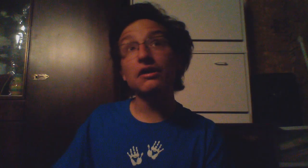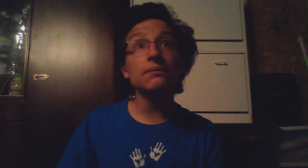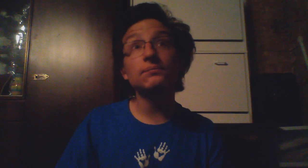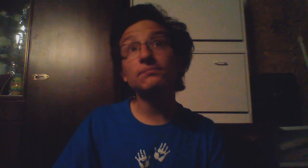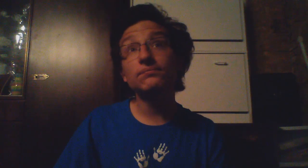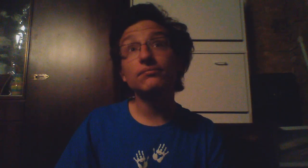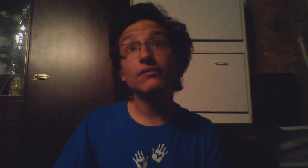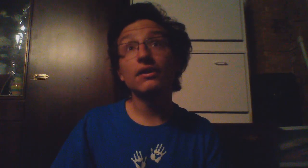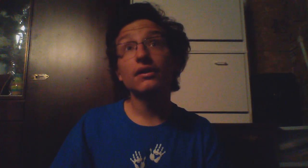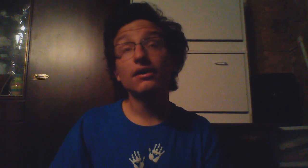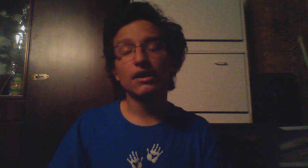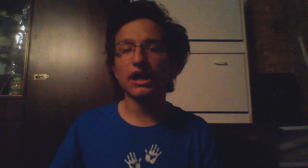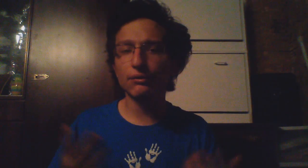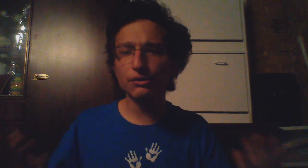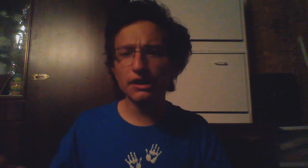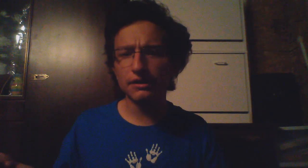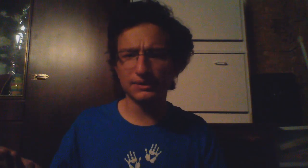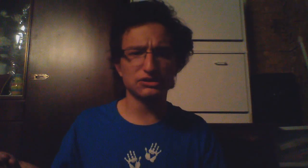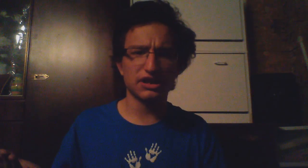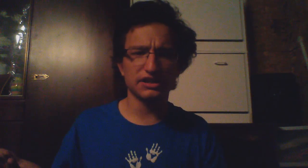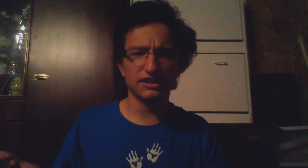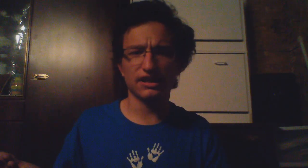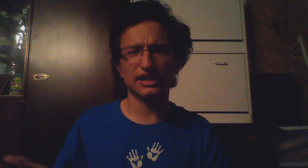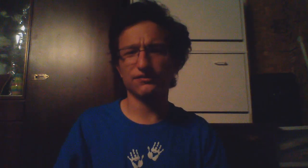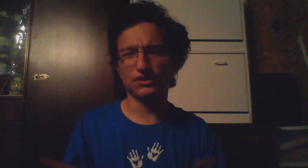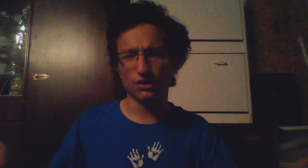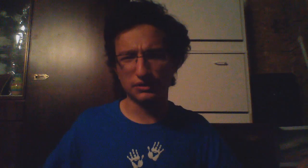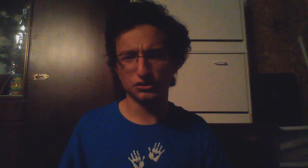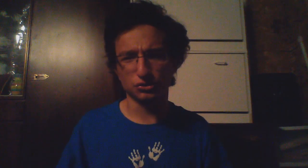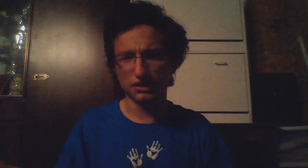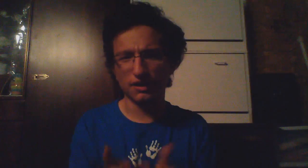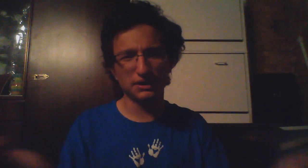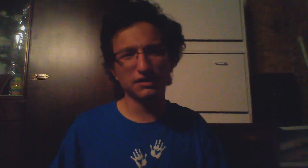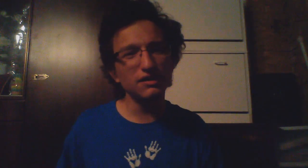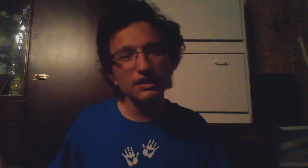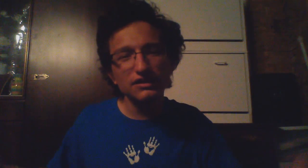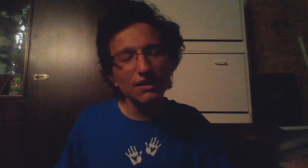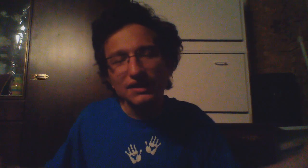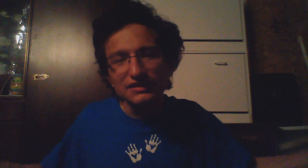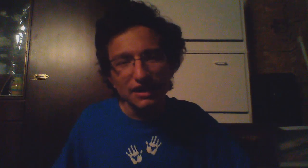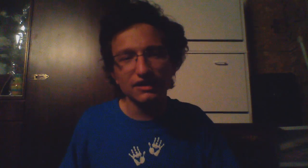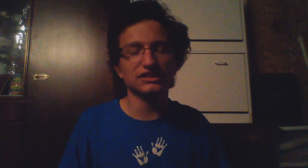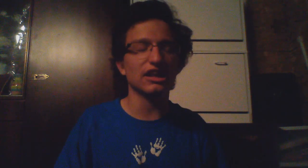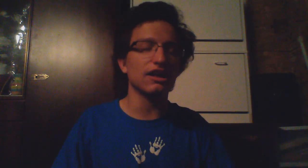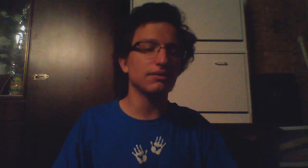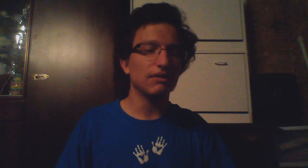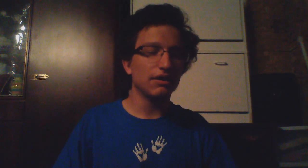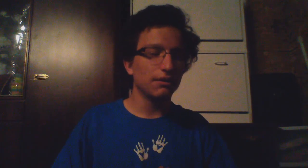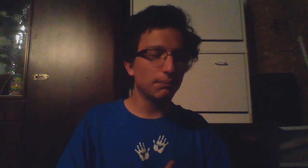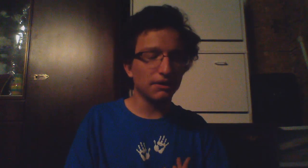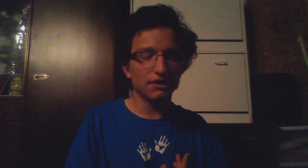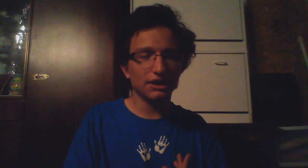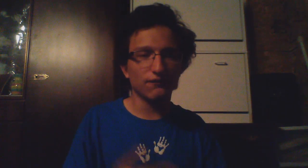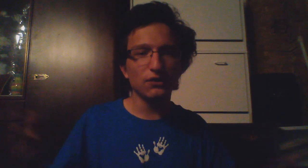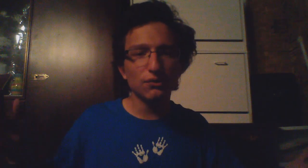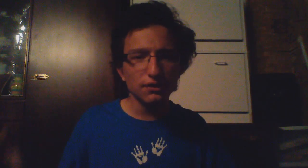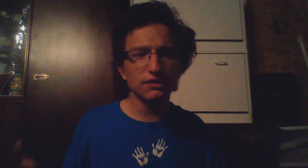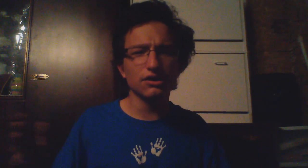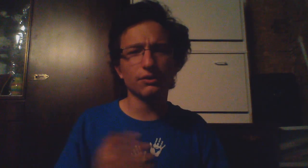I would recommend trying it again if you don't enjoy I mean at least give it a second shot but if you really don't